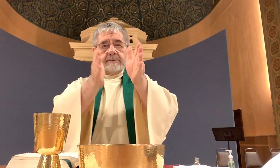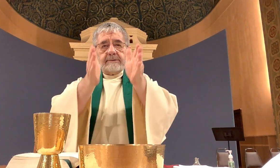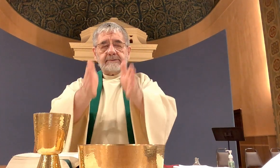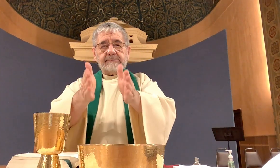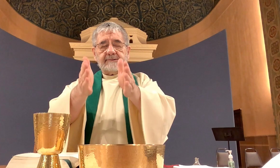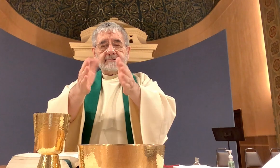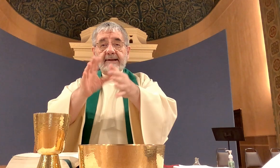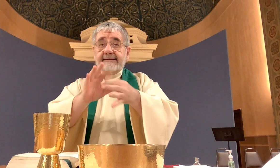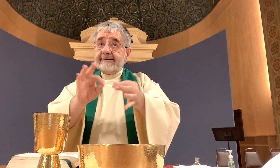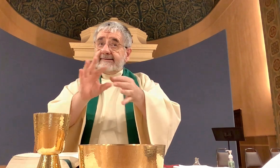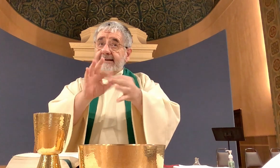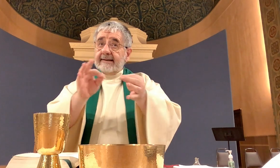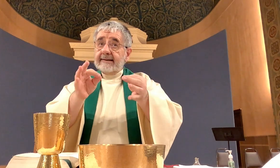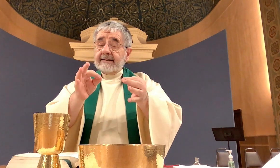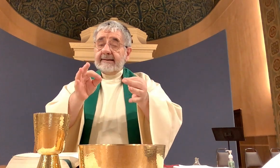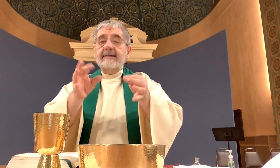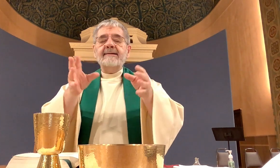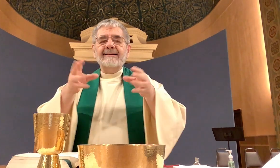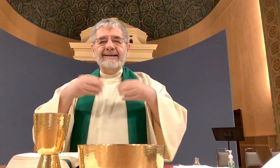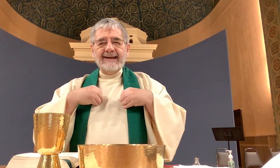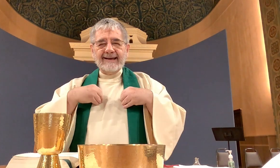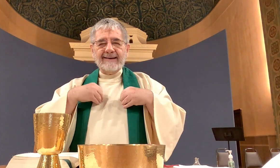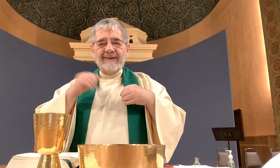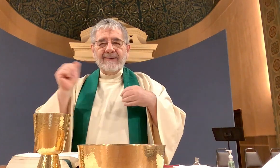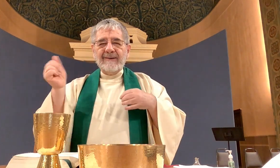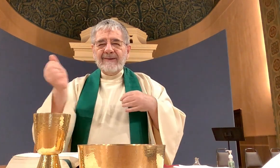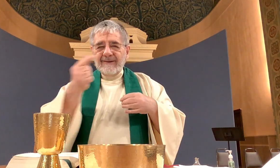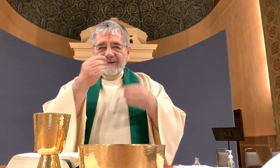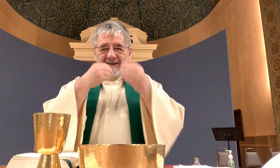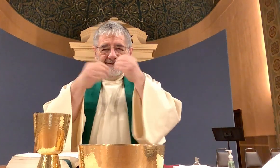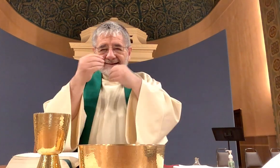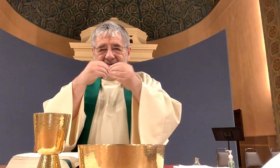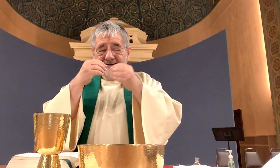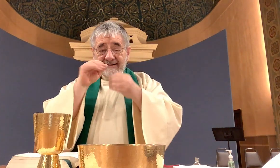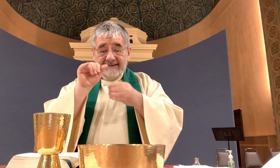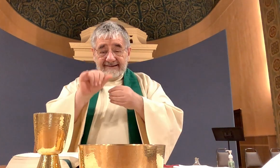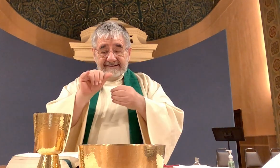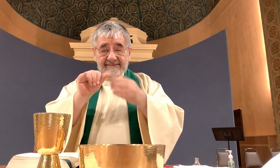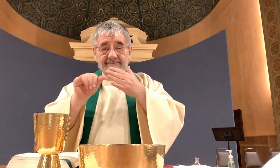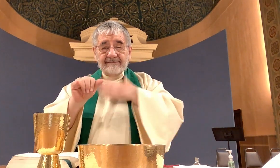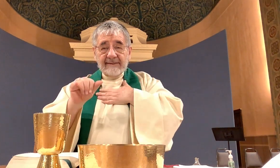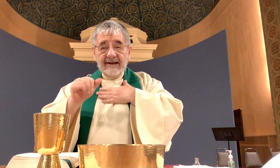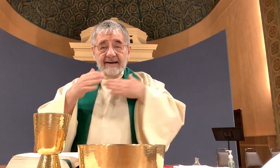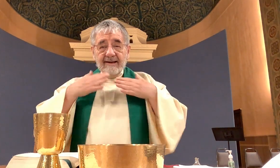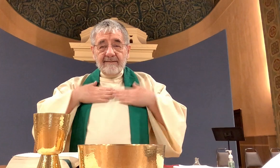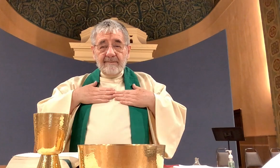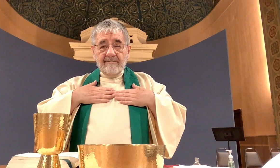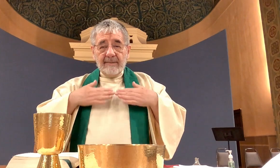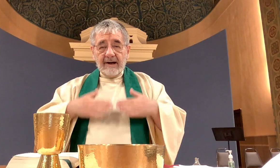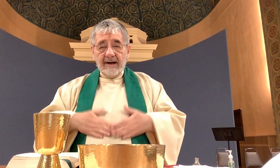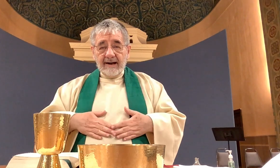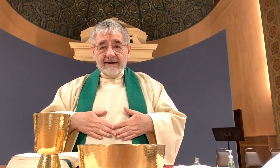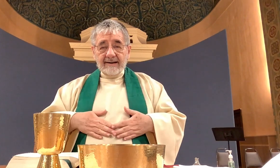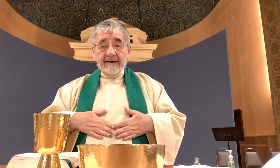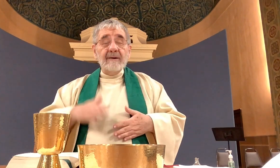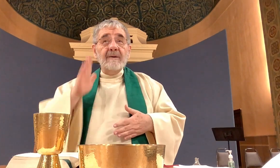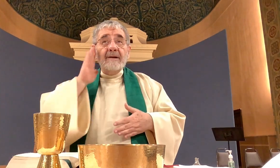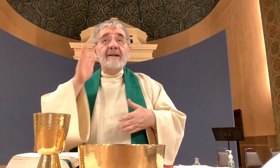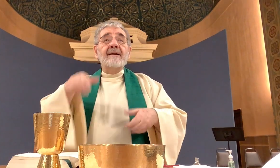take this all of you and eat of it for this is my body which will be